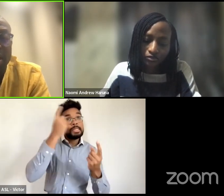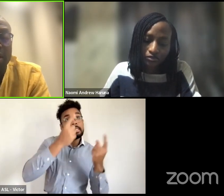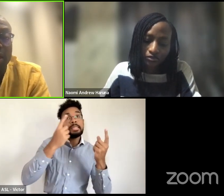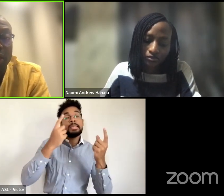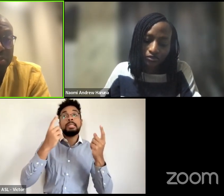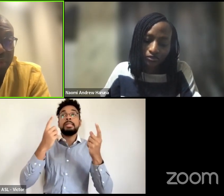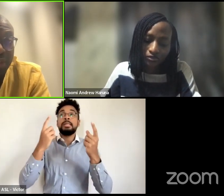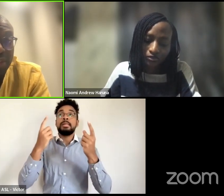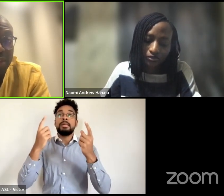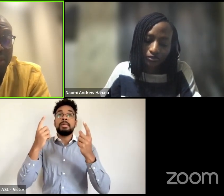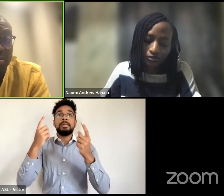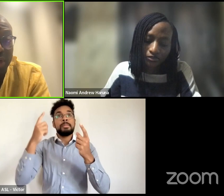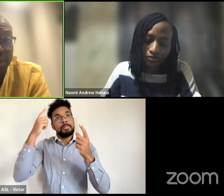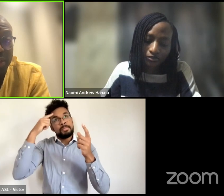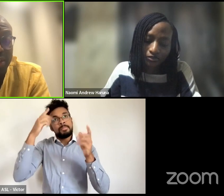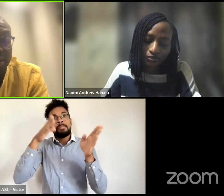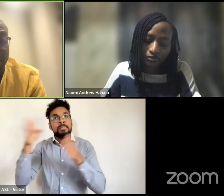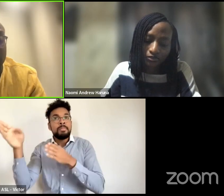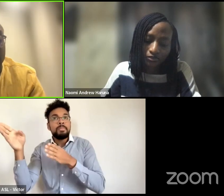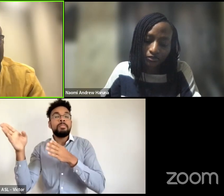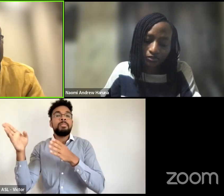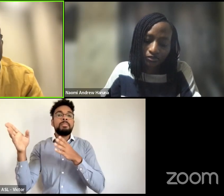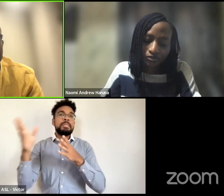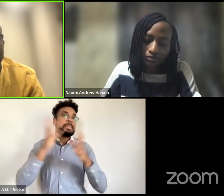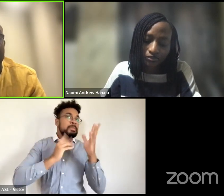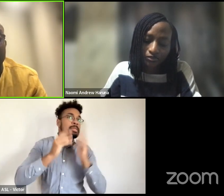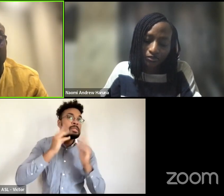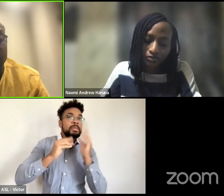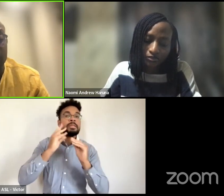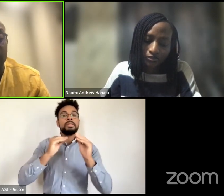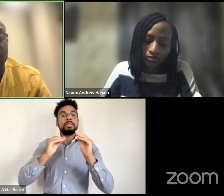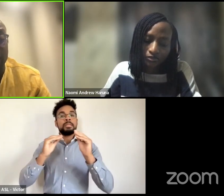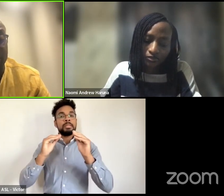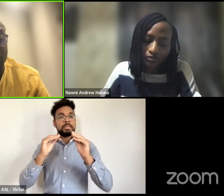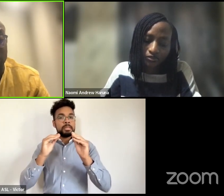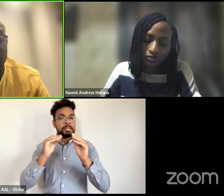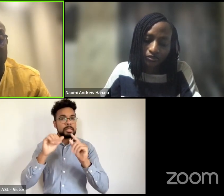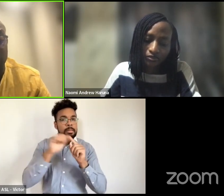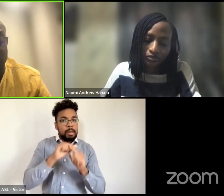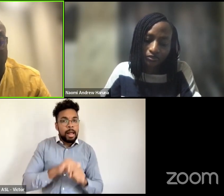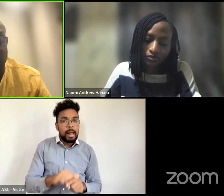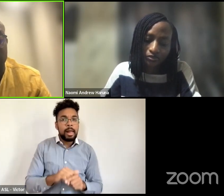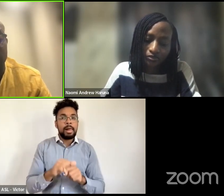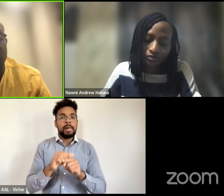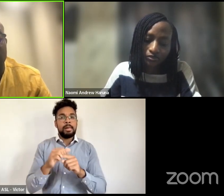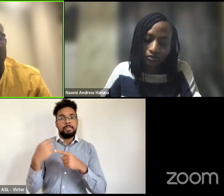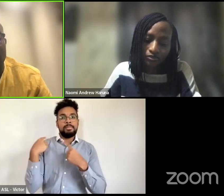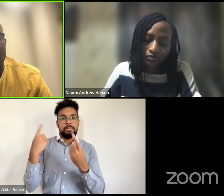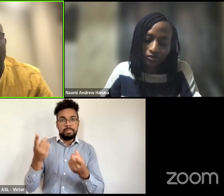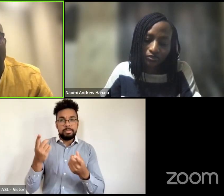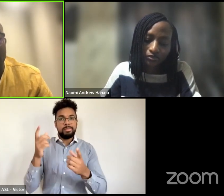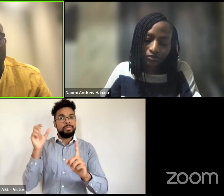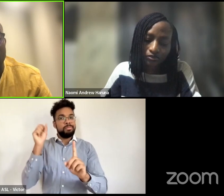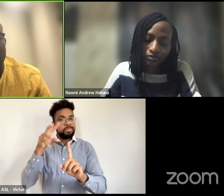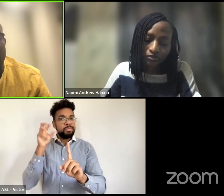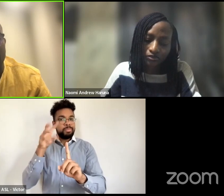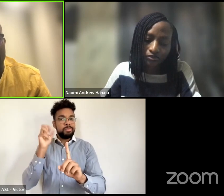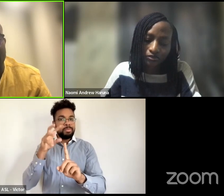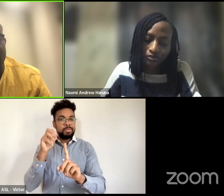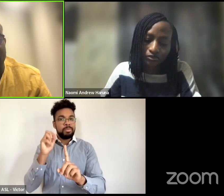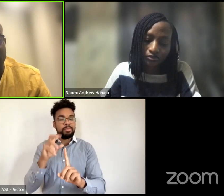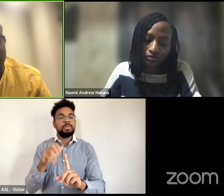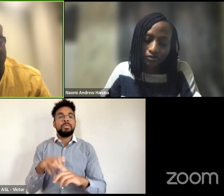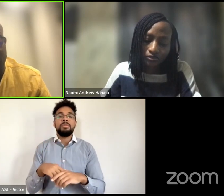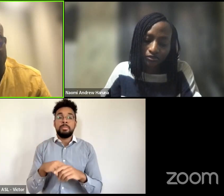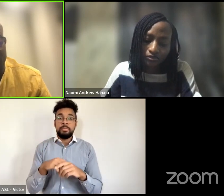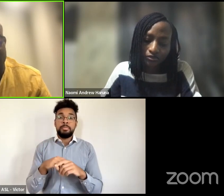and the experiences and the practices that um that have been shared with us um a quick